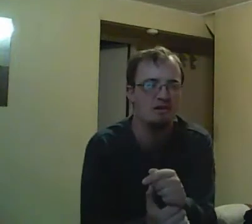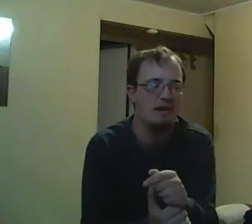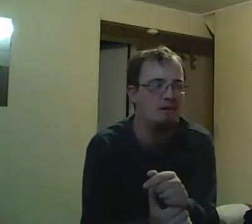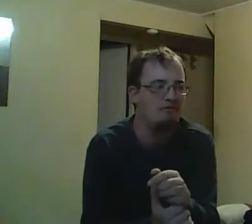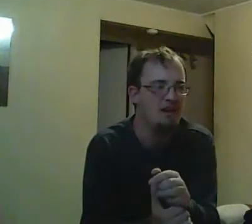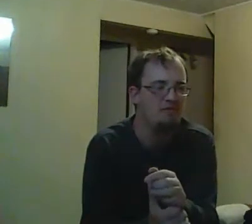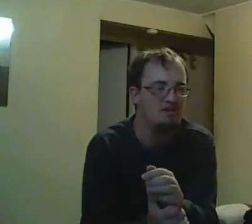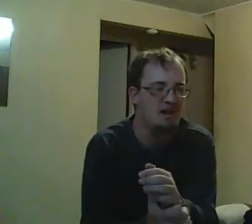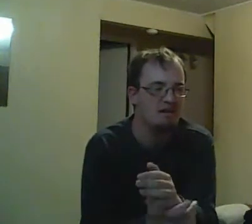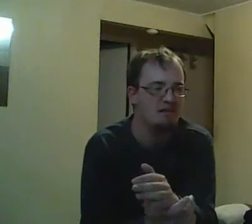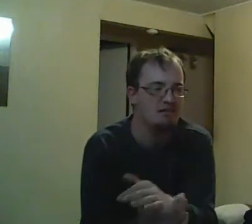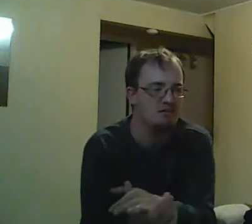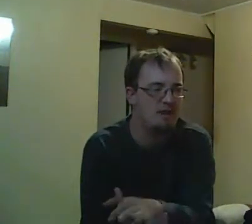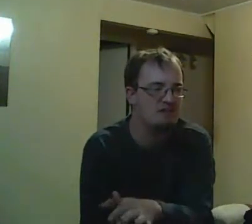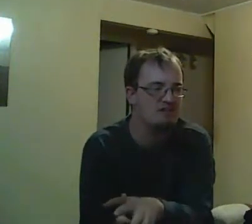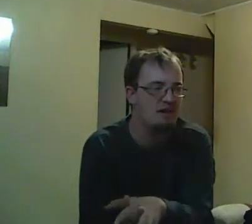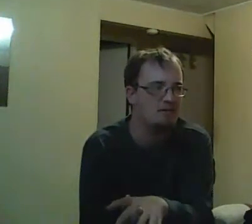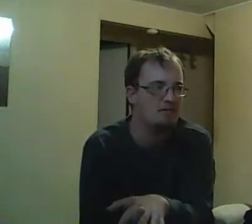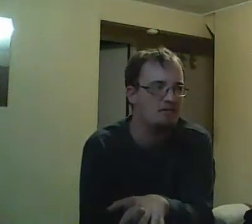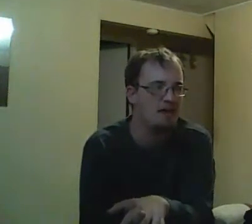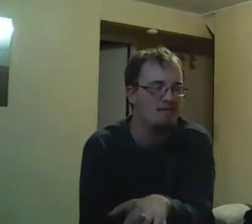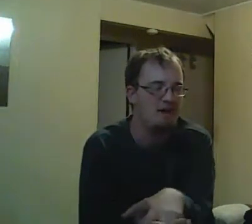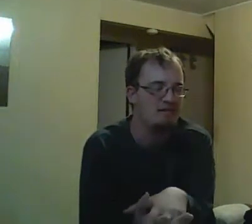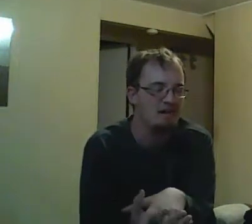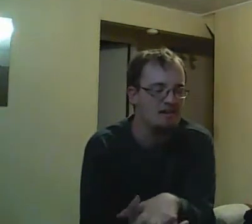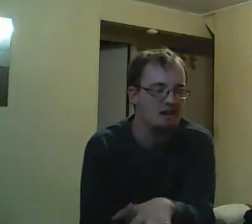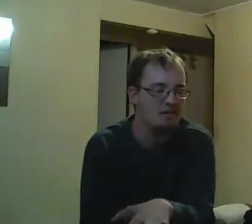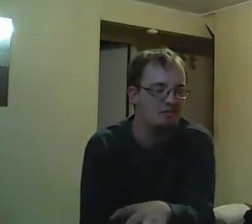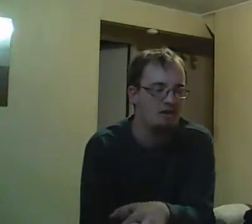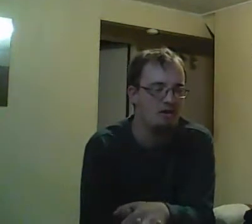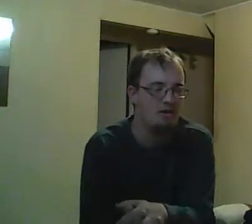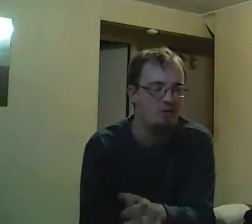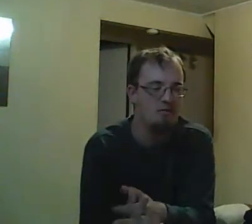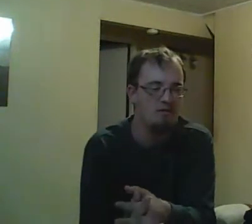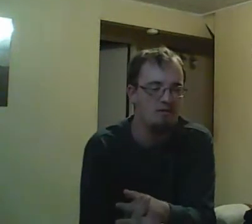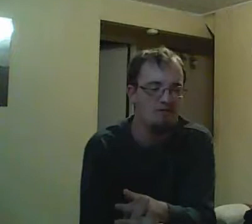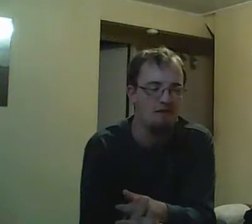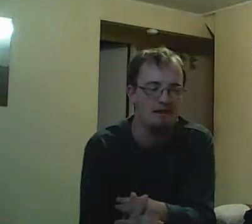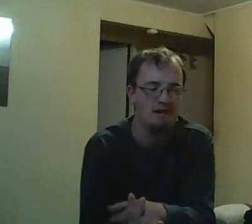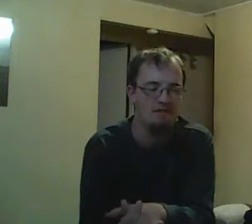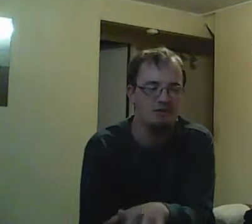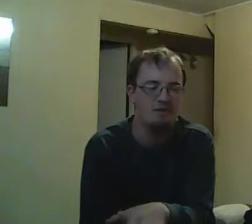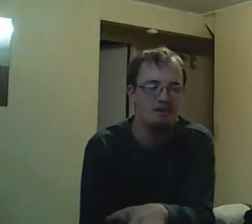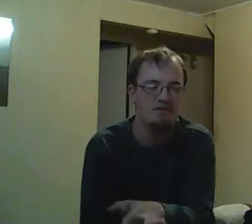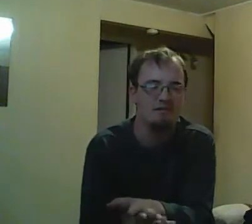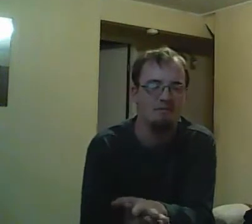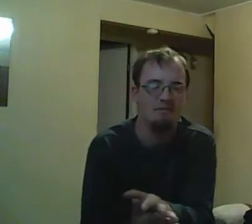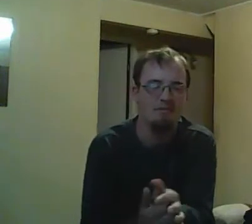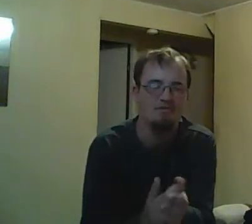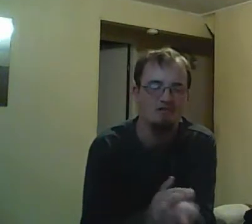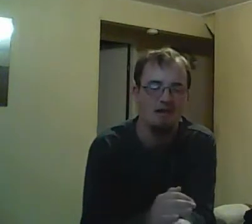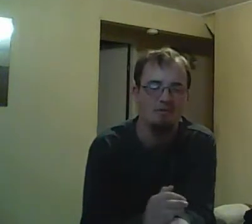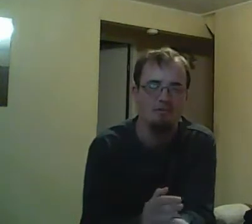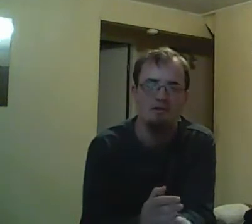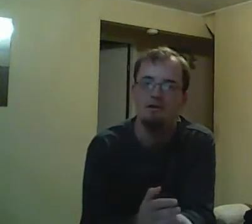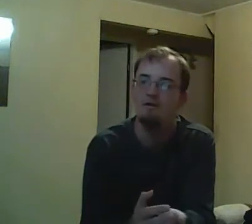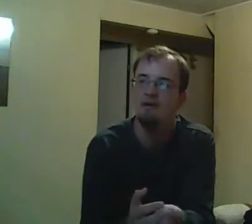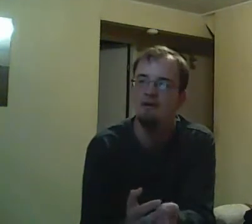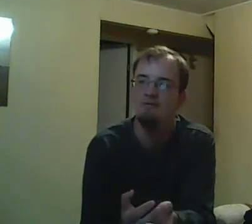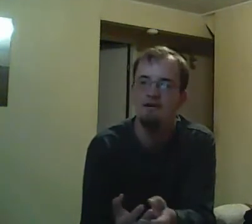cheers him up saying that, you know, no one's going to think about this. You helped the school win a major competition. And then Rick approaches Emma with